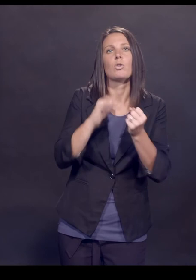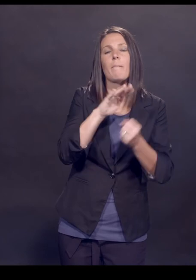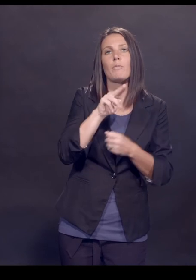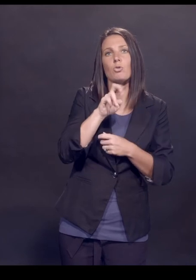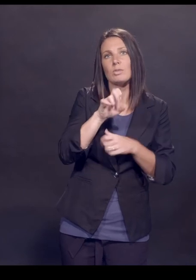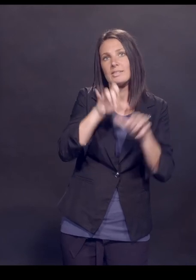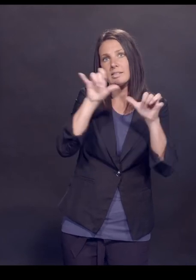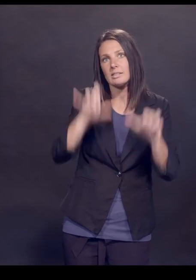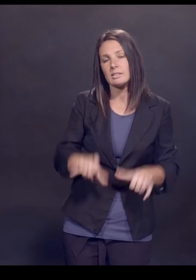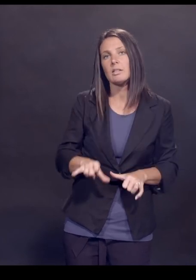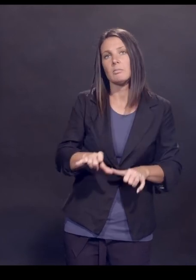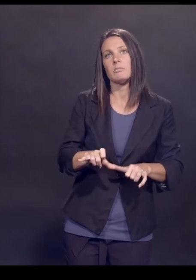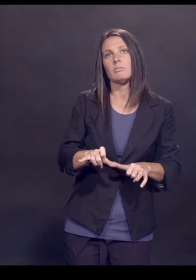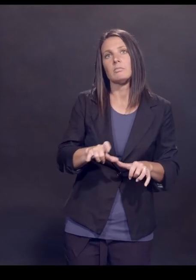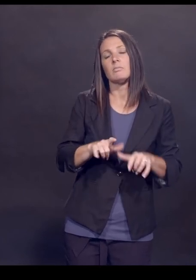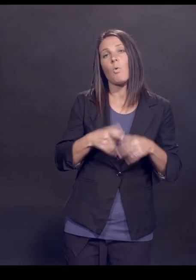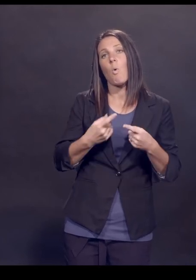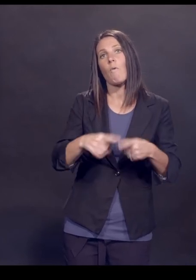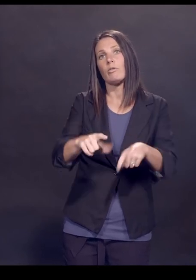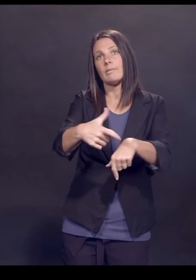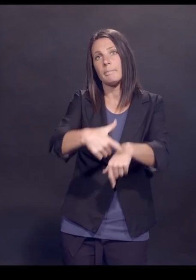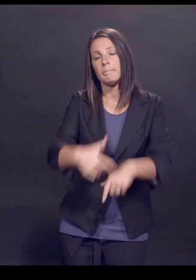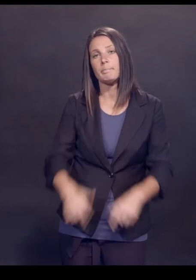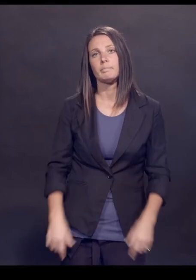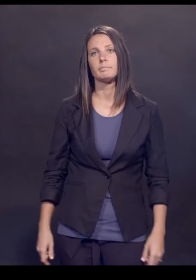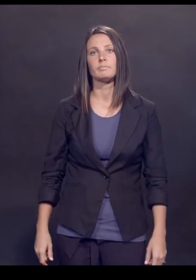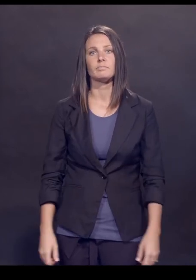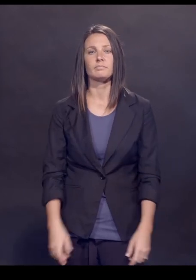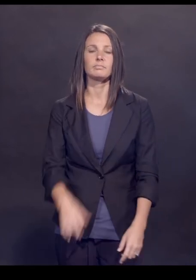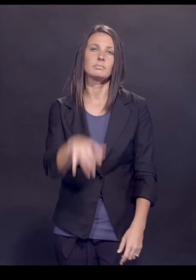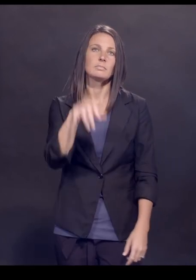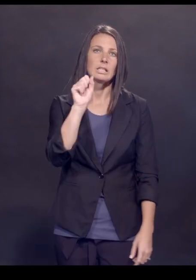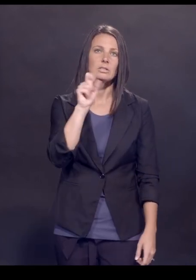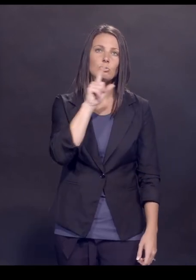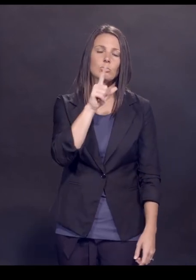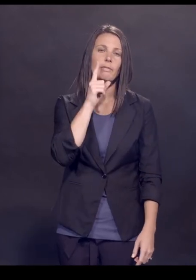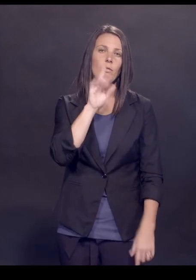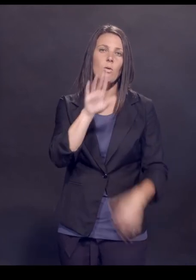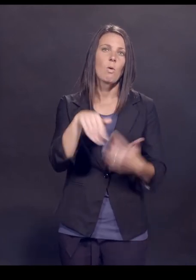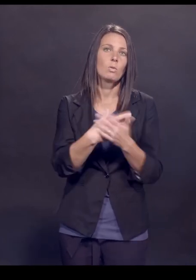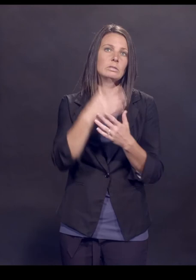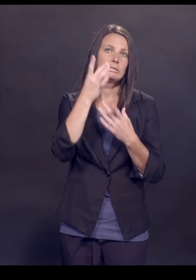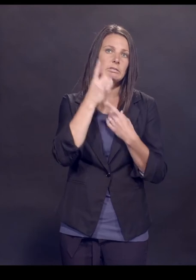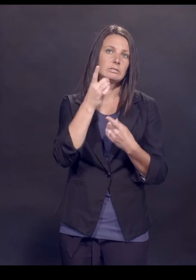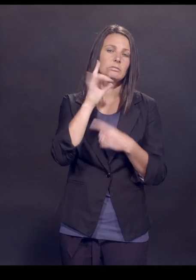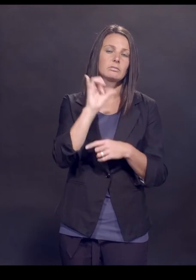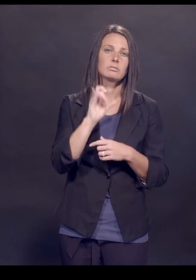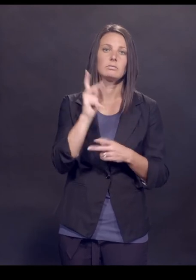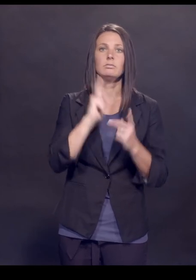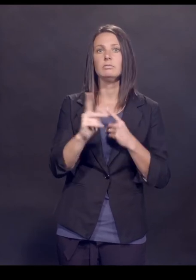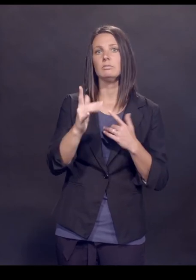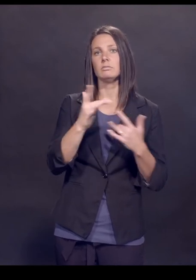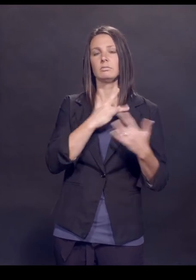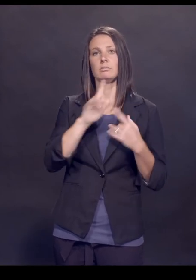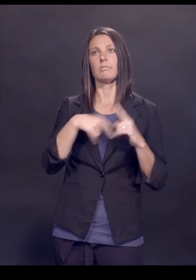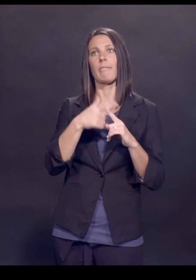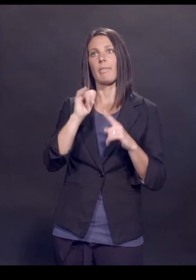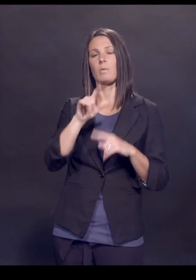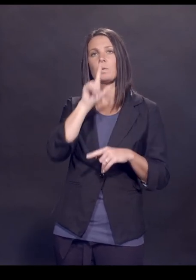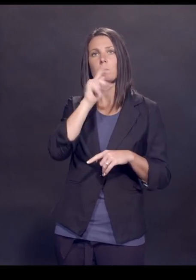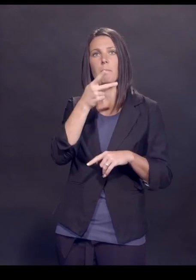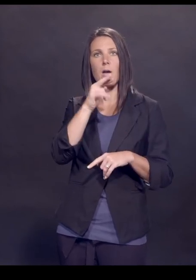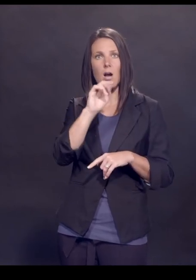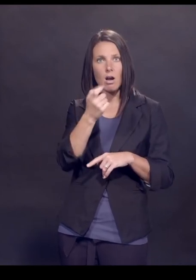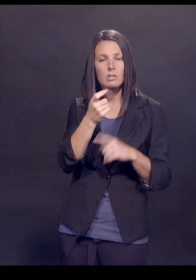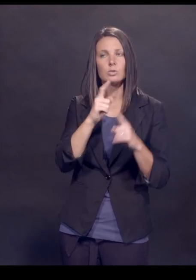probably does boost your immune system over time. So, yeah, it's true. It's true for pretty much all diseases. mean, people worried about that with chickenpox when we